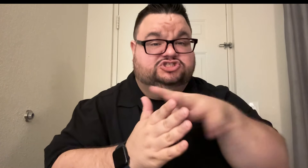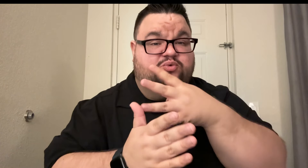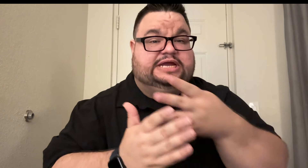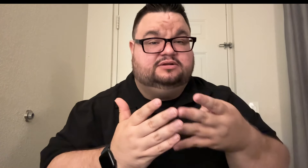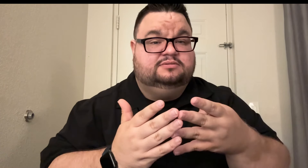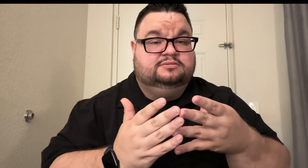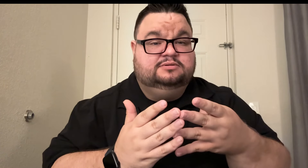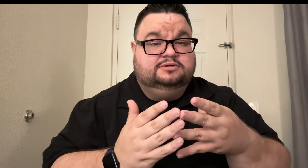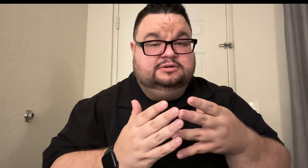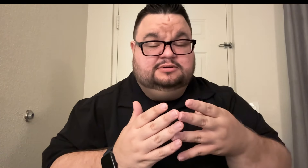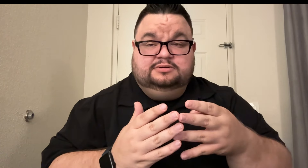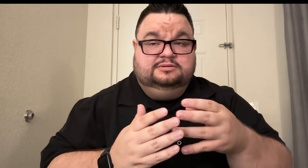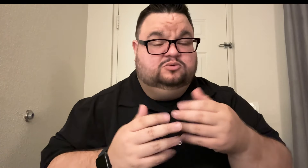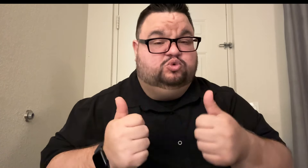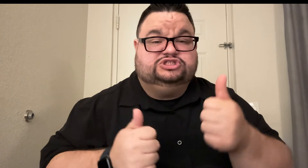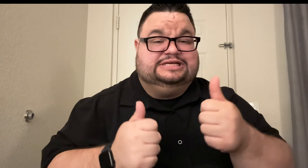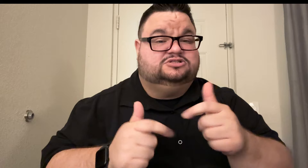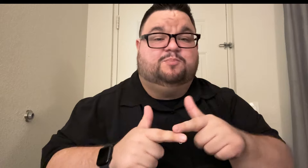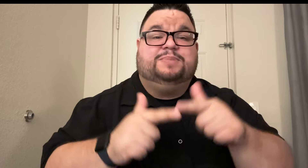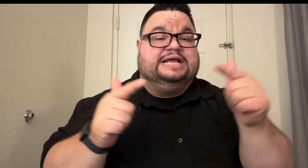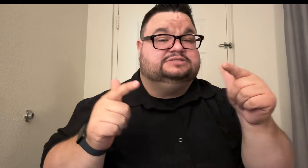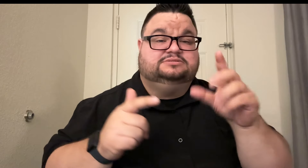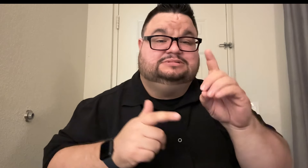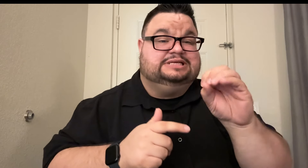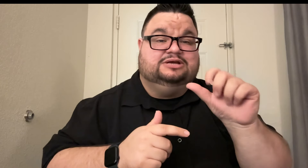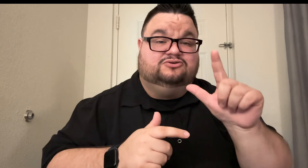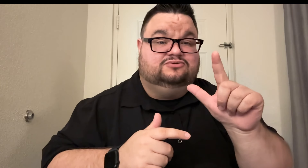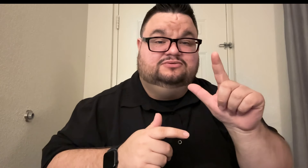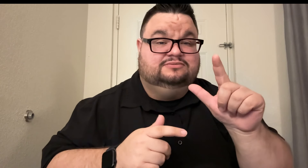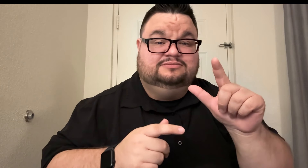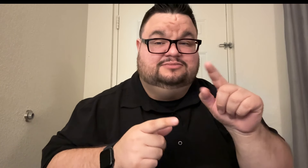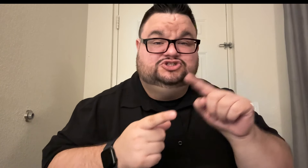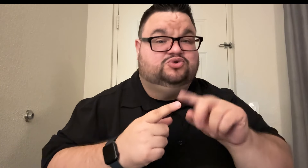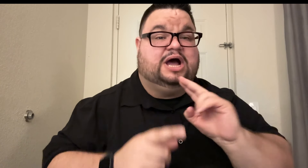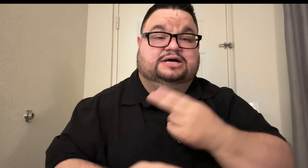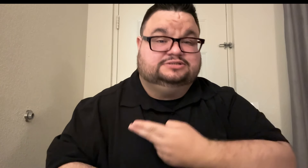screen, which is the biggest deal to us.